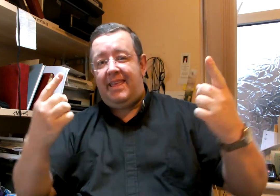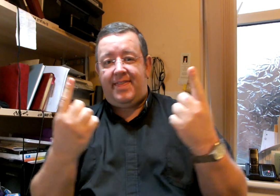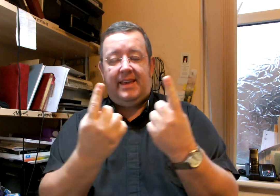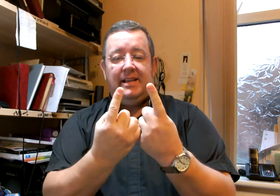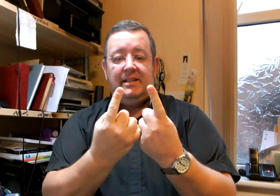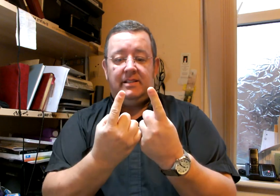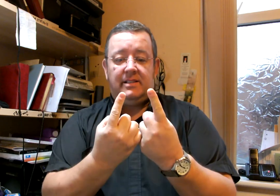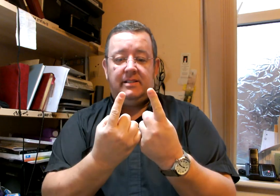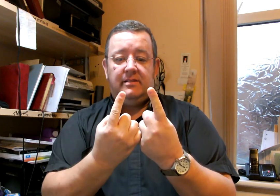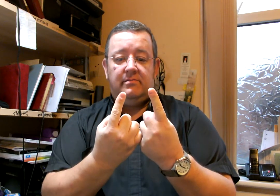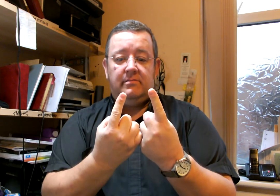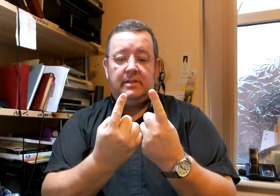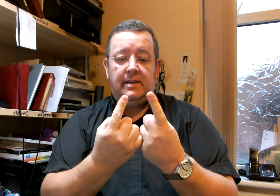things. Okay.